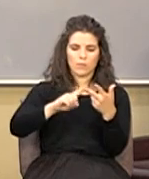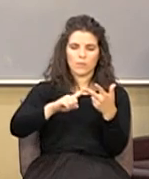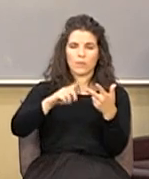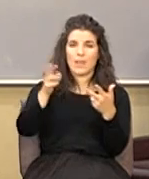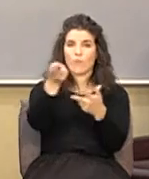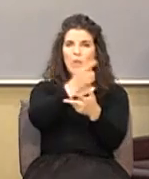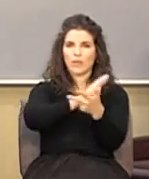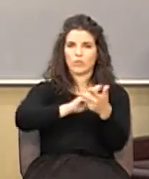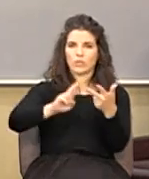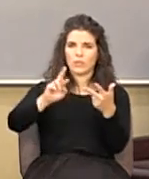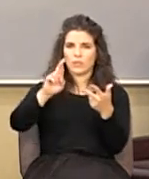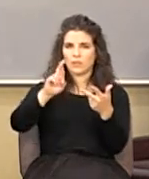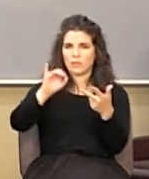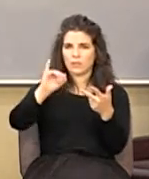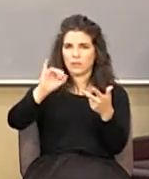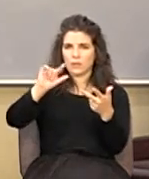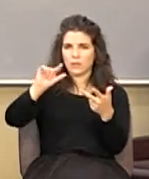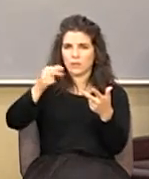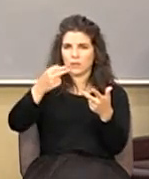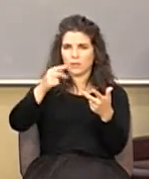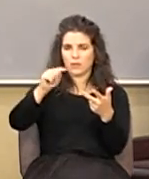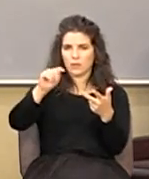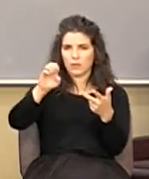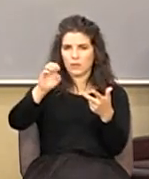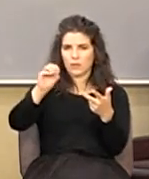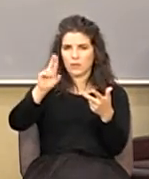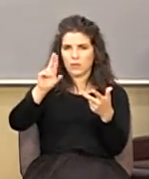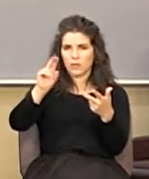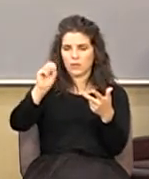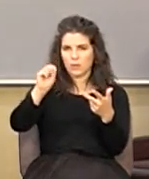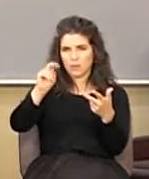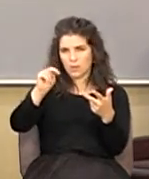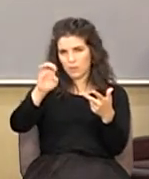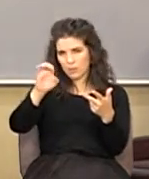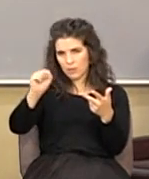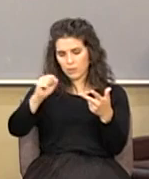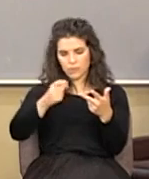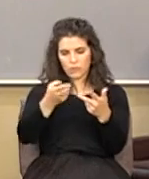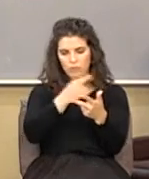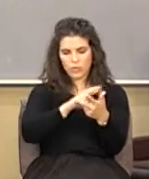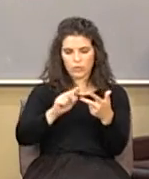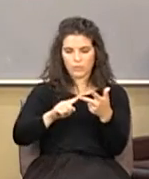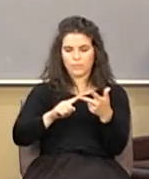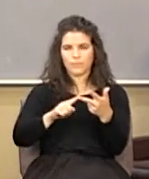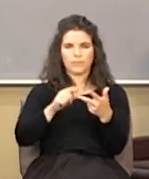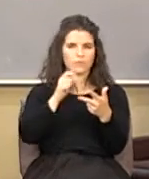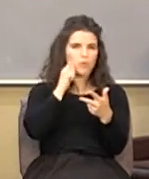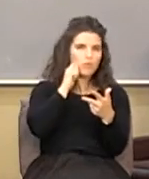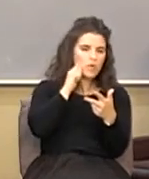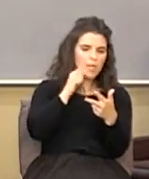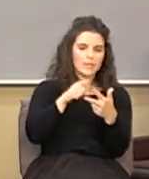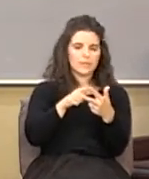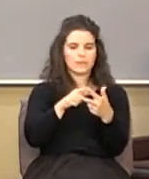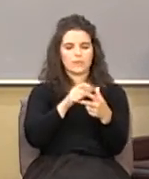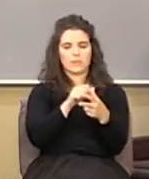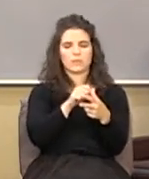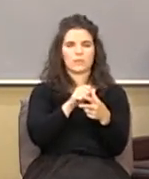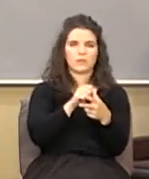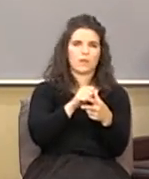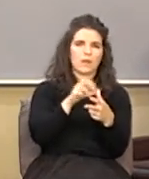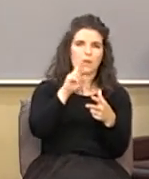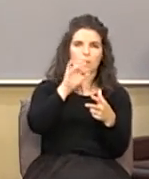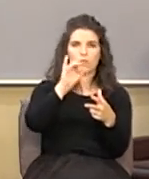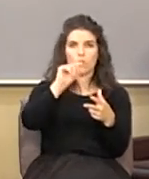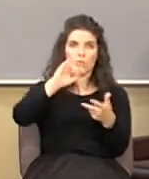righteousness. And those three things are critical for you to understand what's going on and how the body of Christ